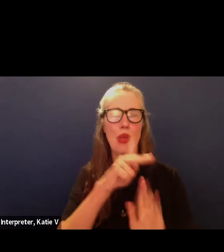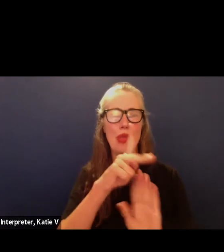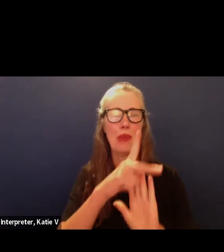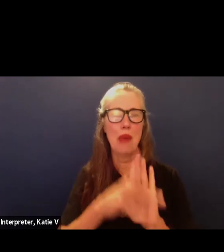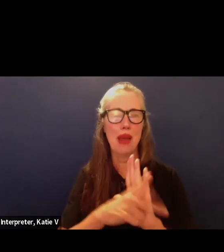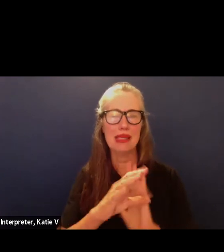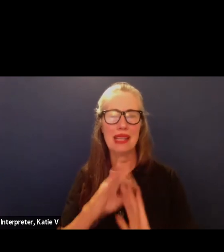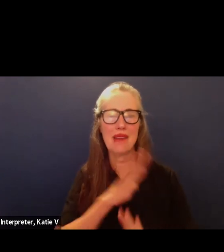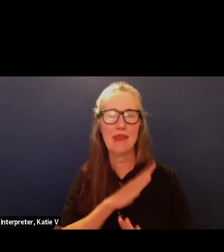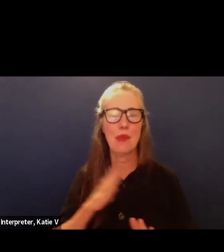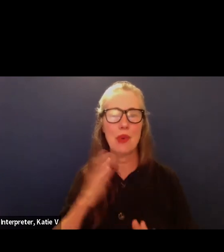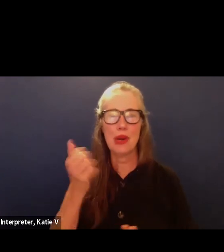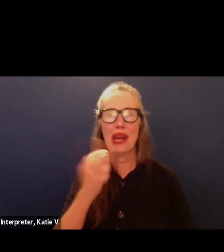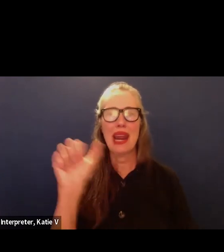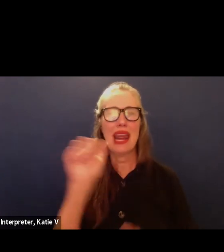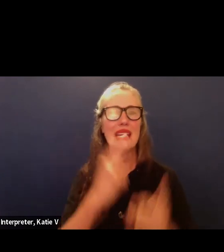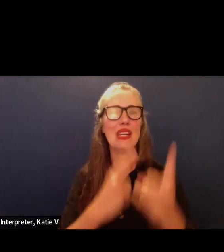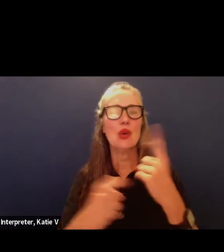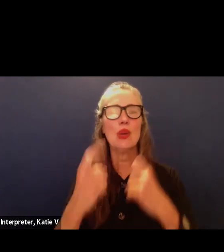Any questions?